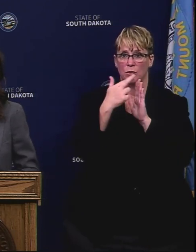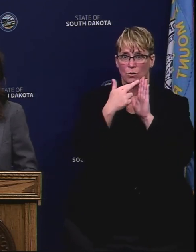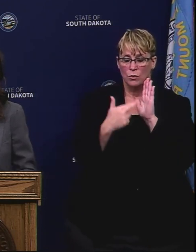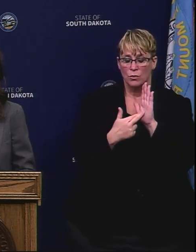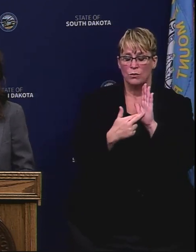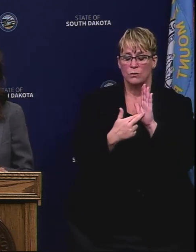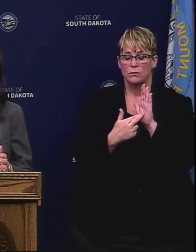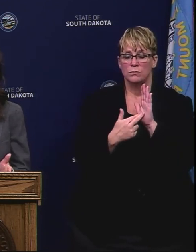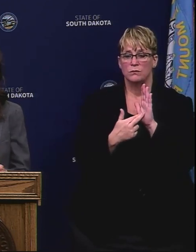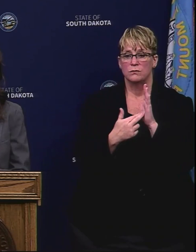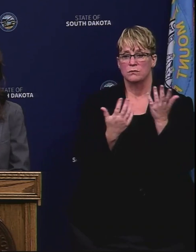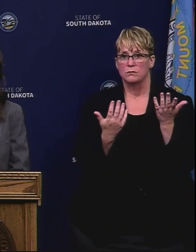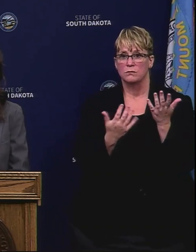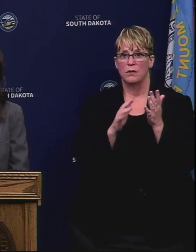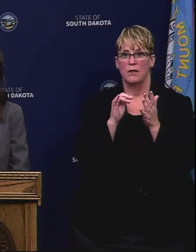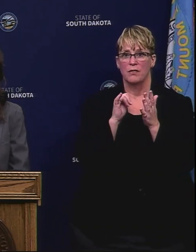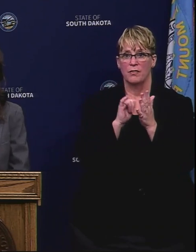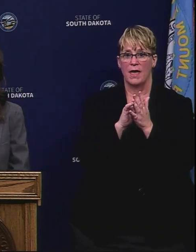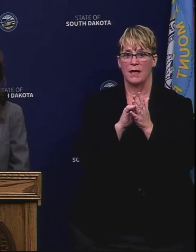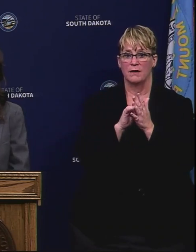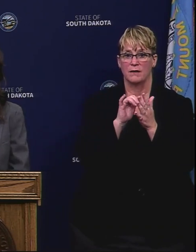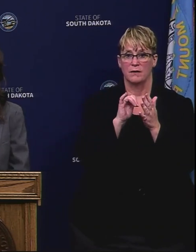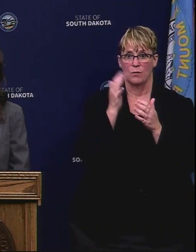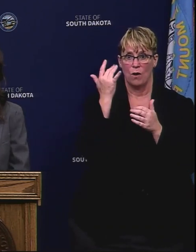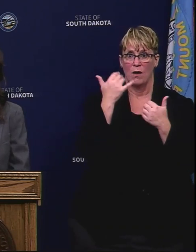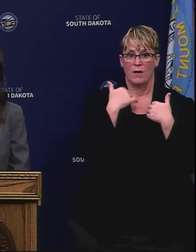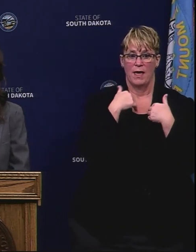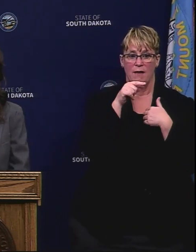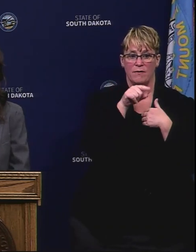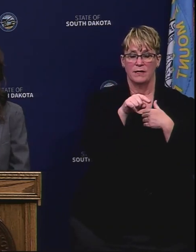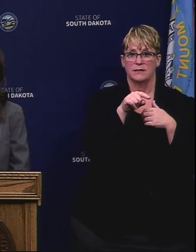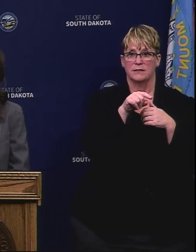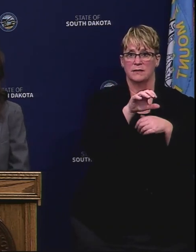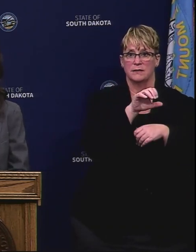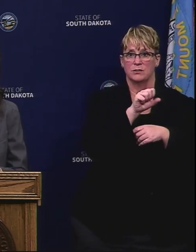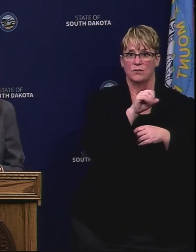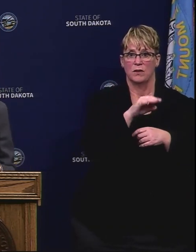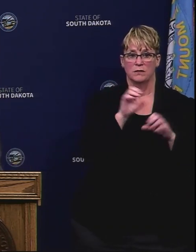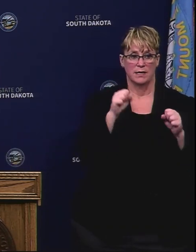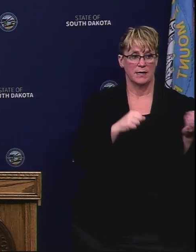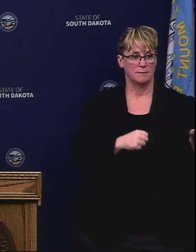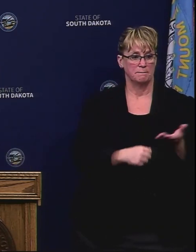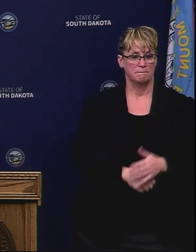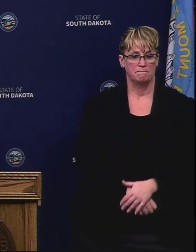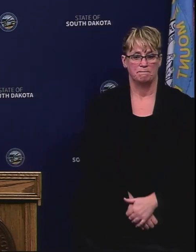that deemed this a situation that we could facilitate this in Sioux Falls.